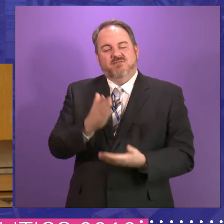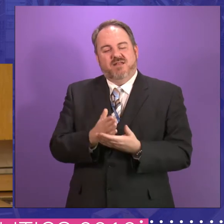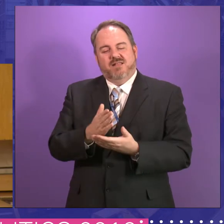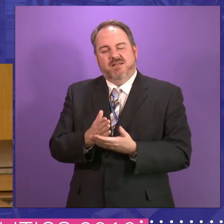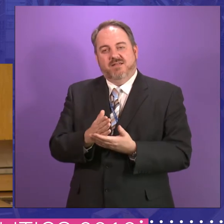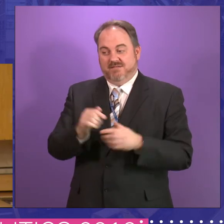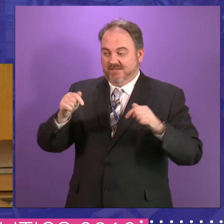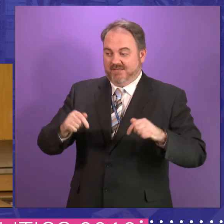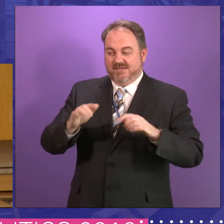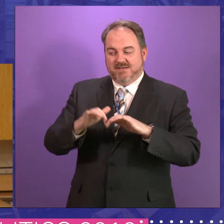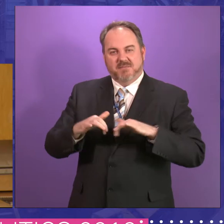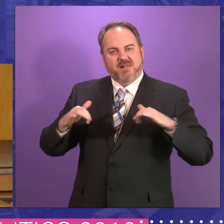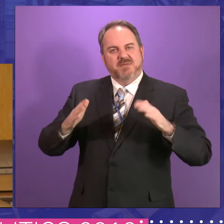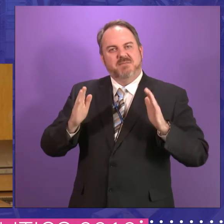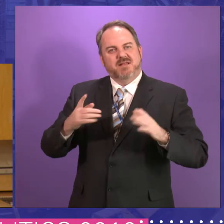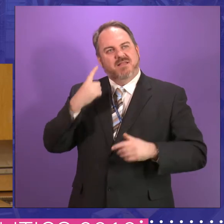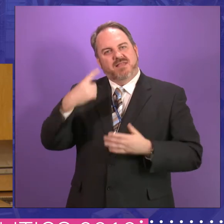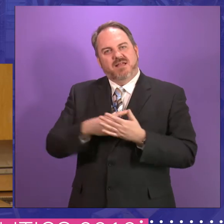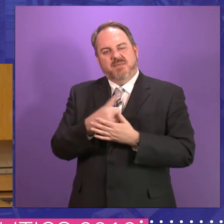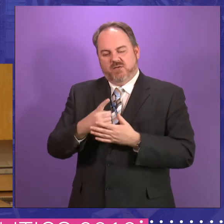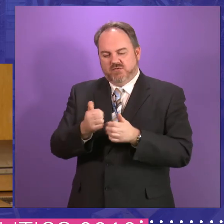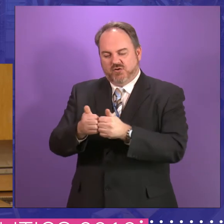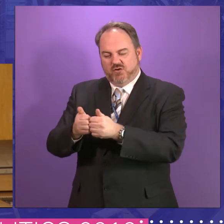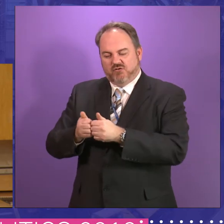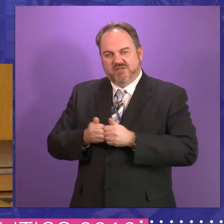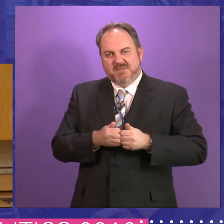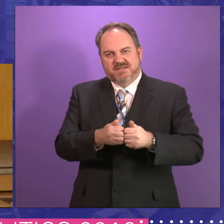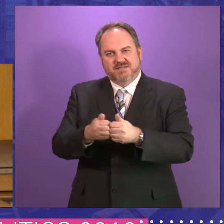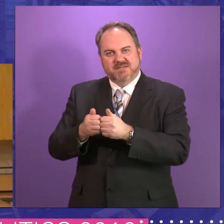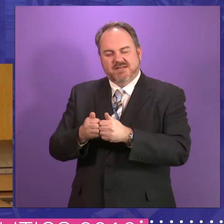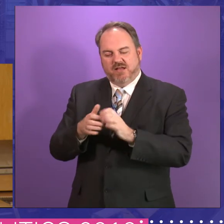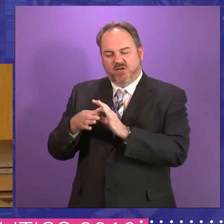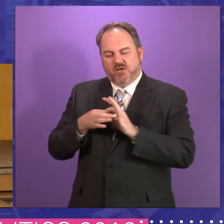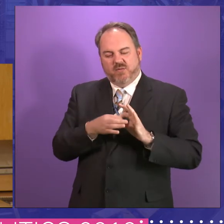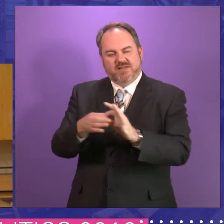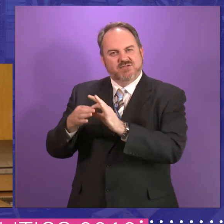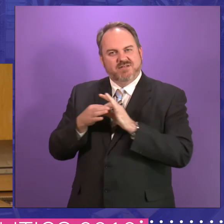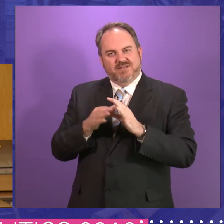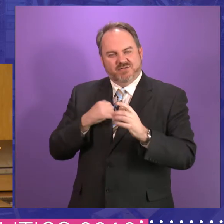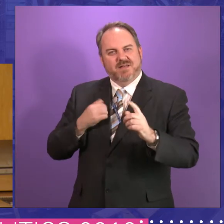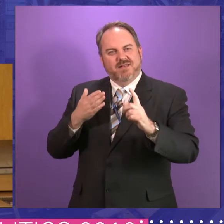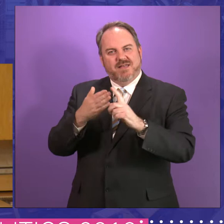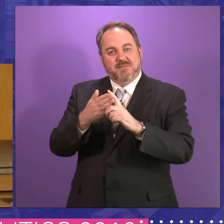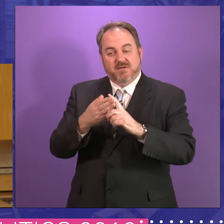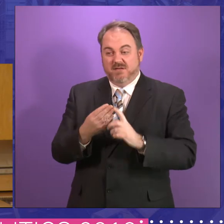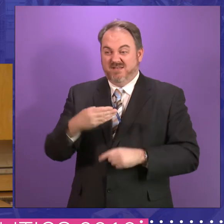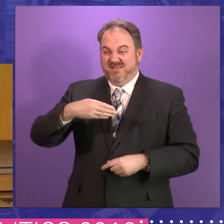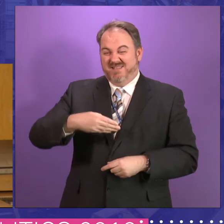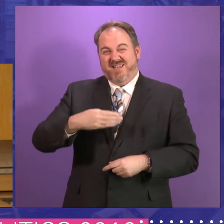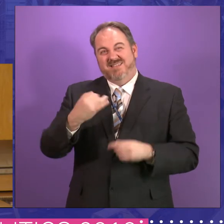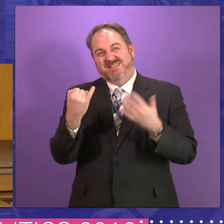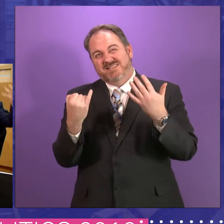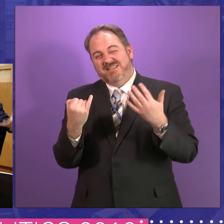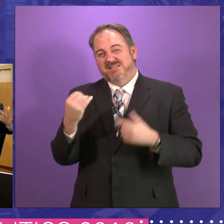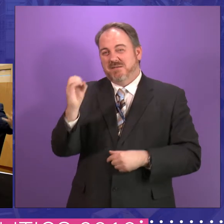think as a Parliament, we have to want consensus. We have to want coalitions. And look, 95%, 96